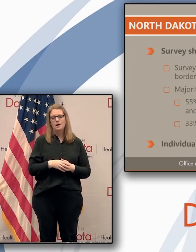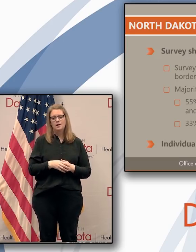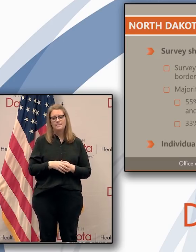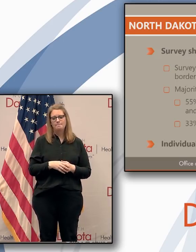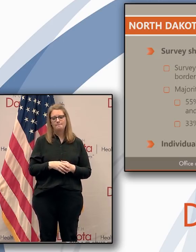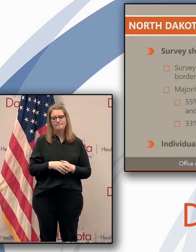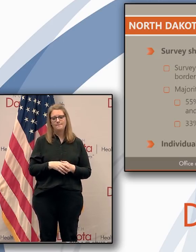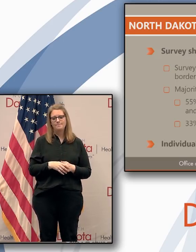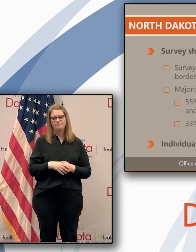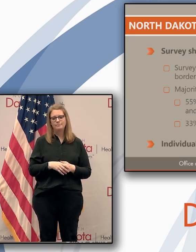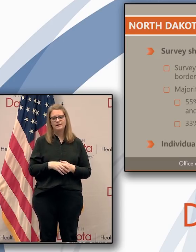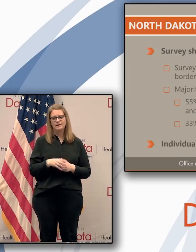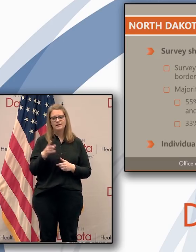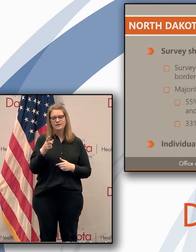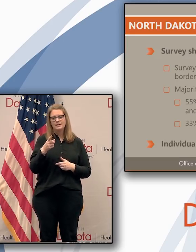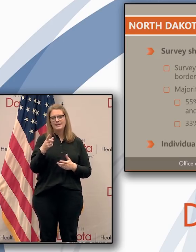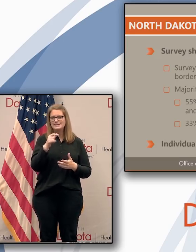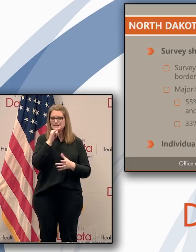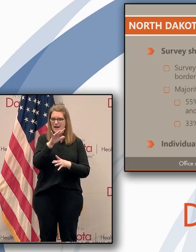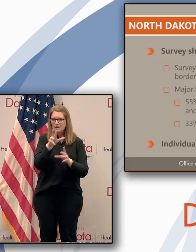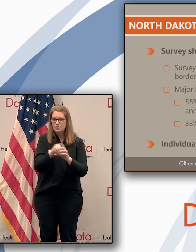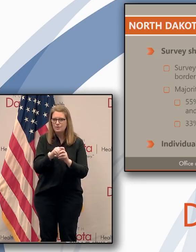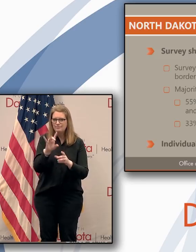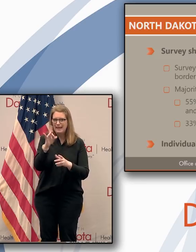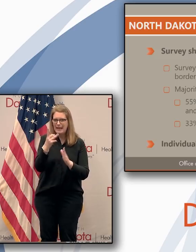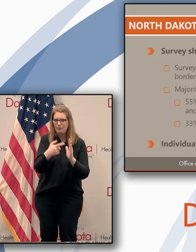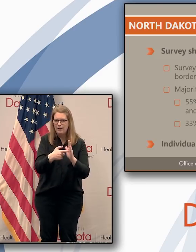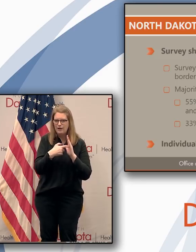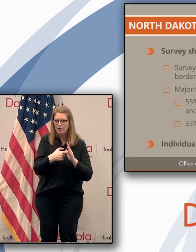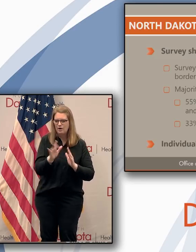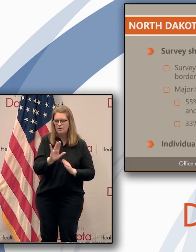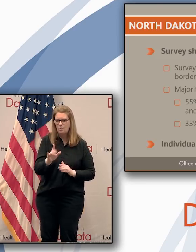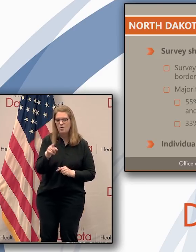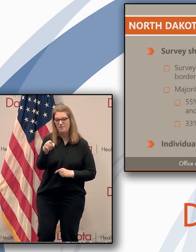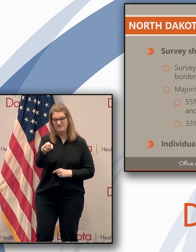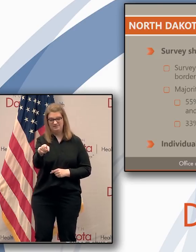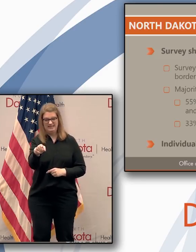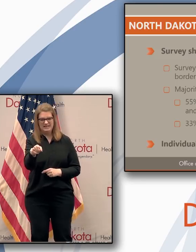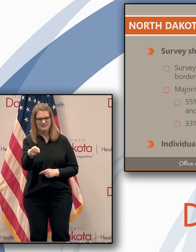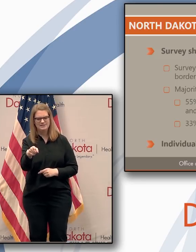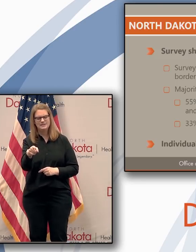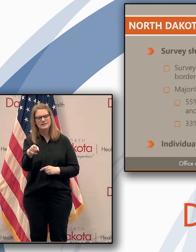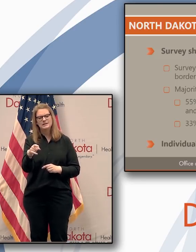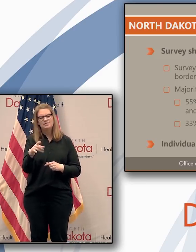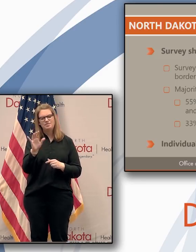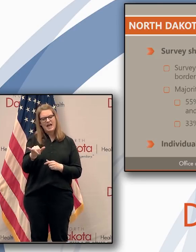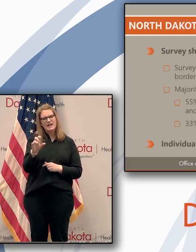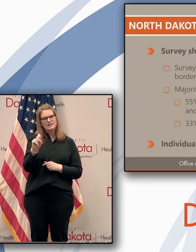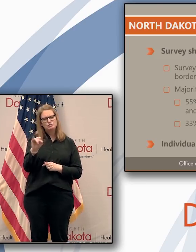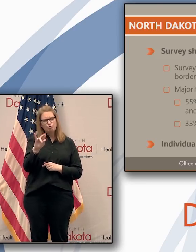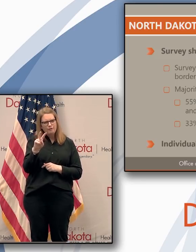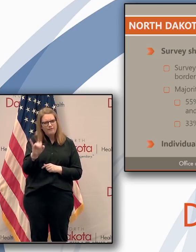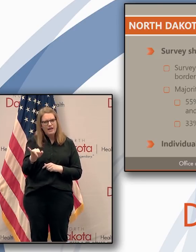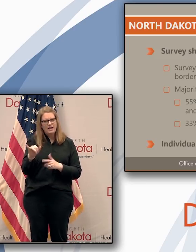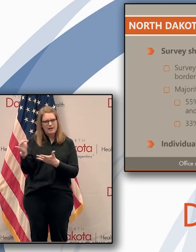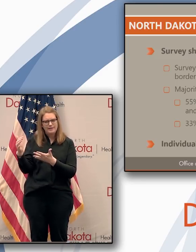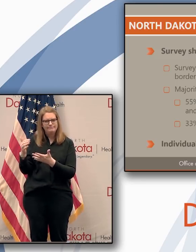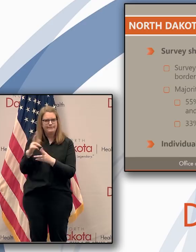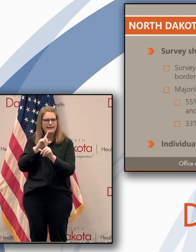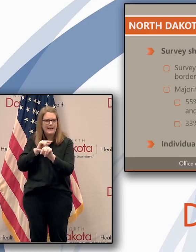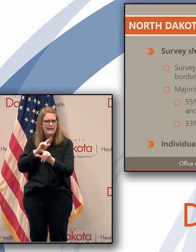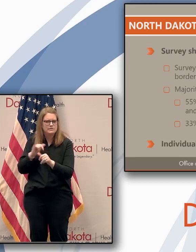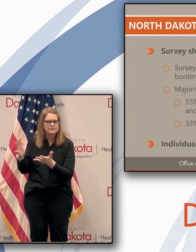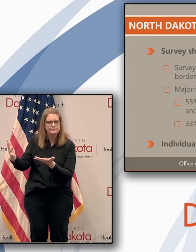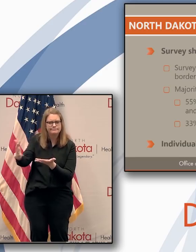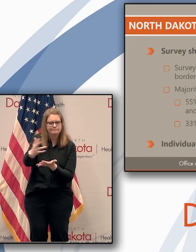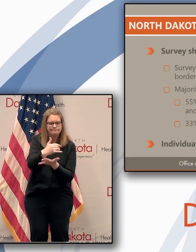it wasn't, you know, part of our eight criteria. It's part of the decision making that it leads us up to the decisions